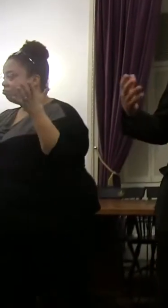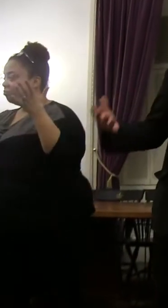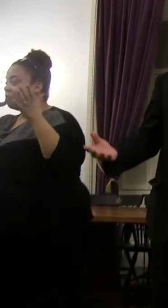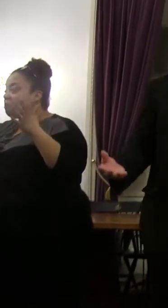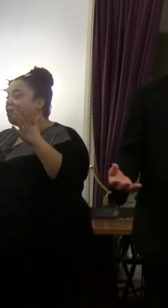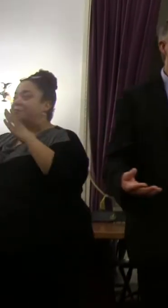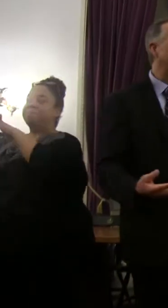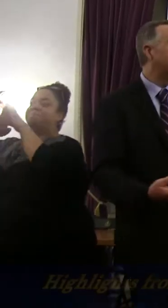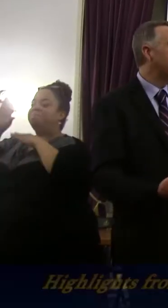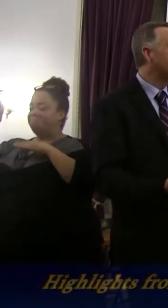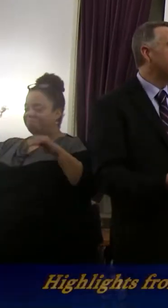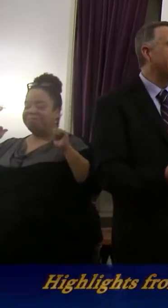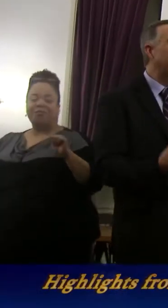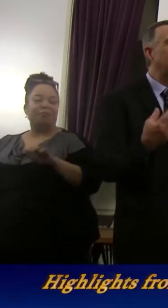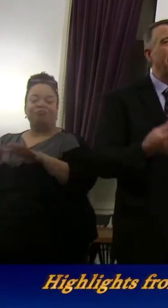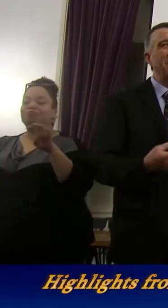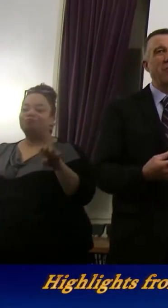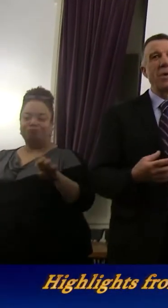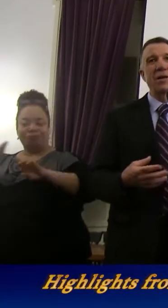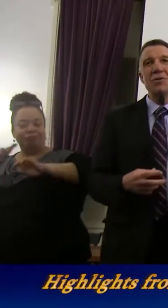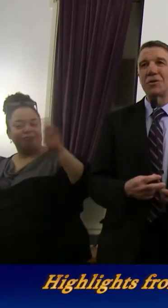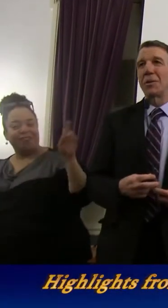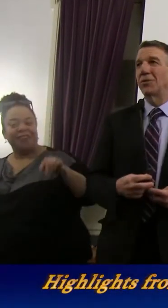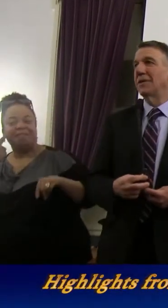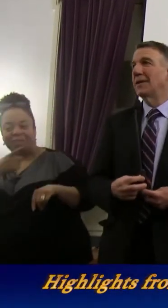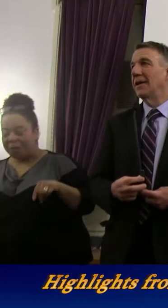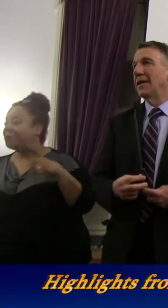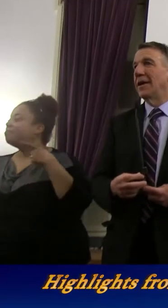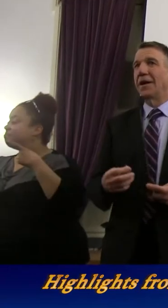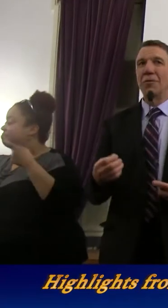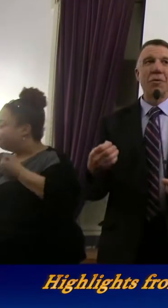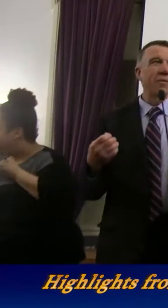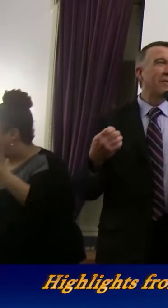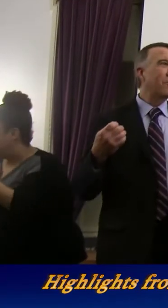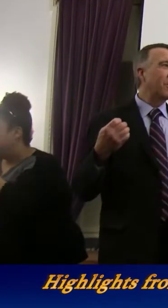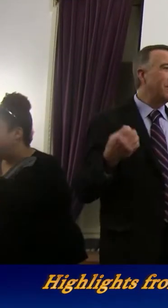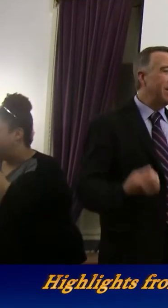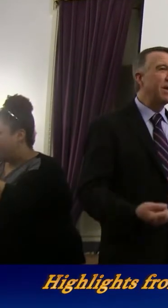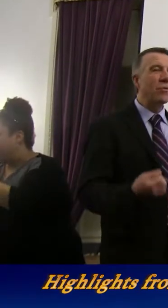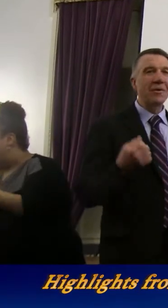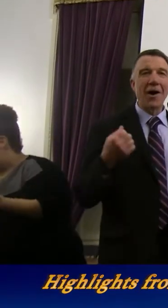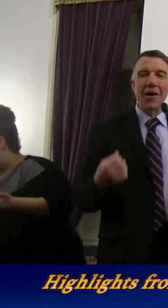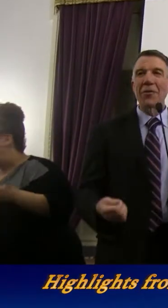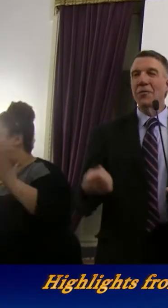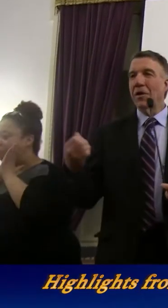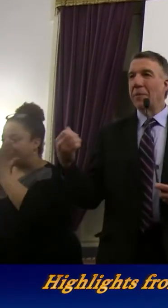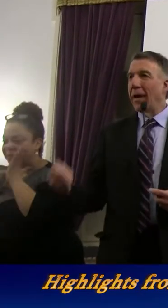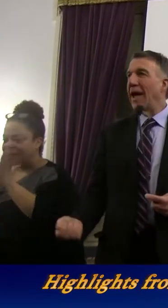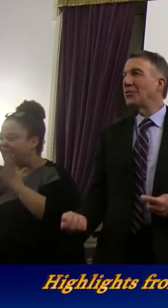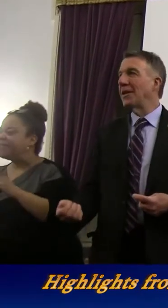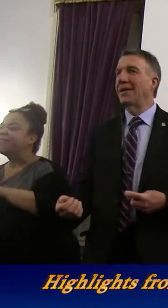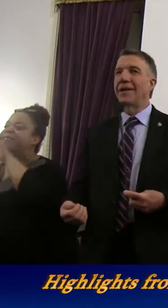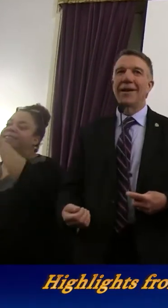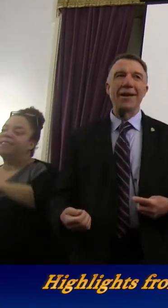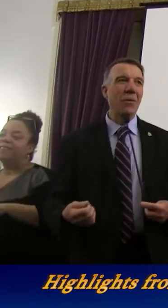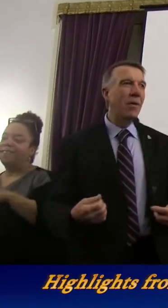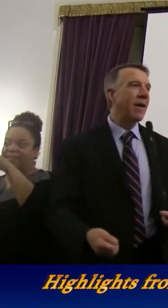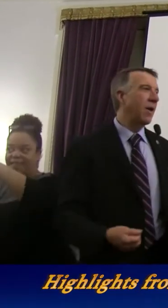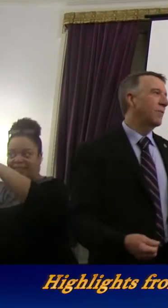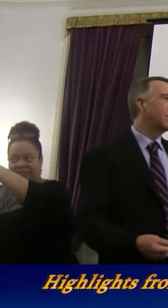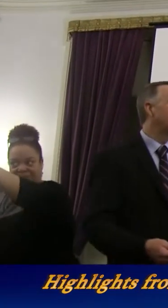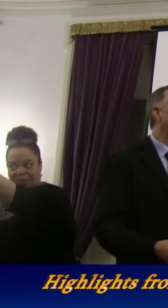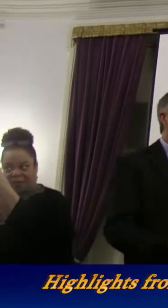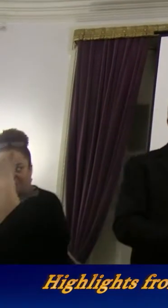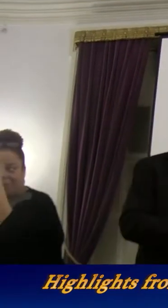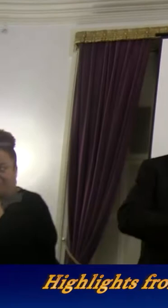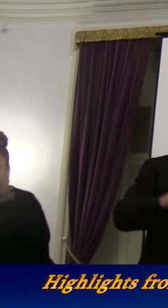and see your representatives. And that's what makes Vermont so special. We're unique. We're tolerant. We're compassionate. And we